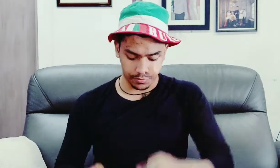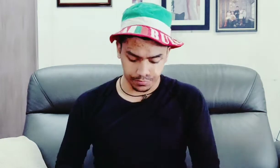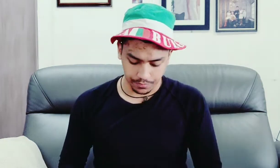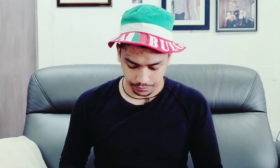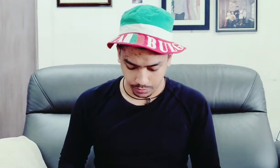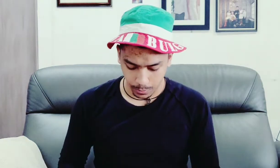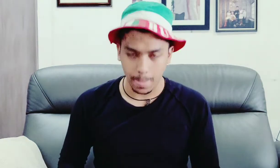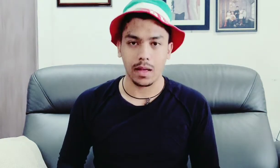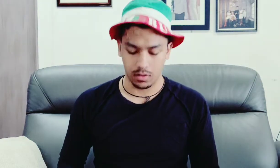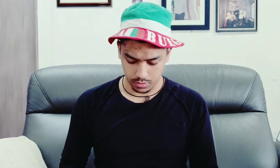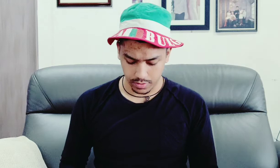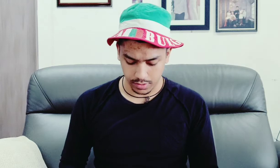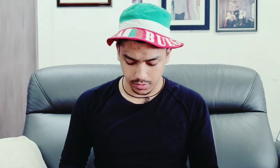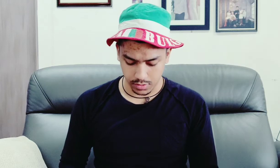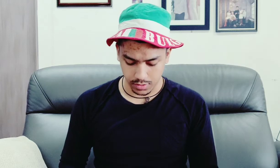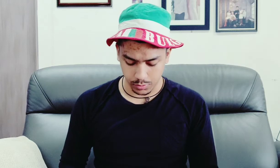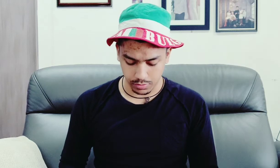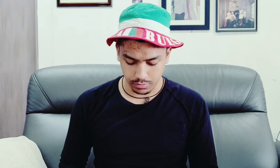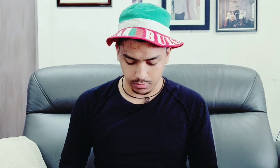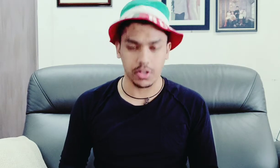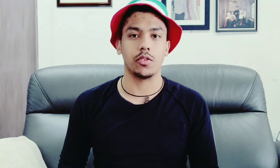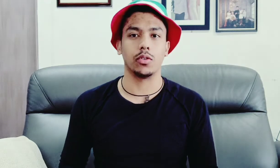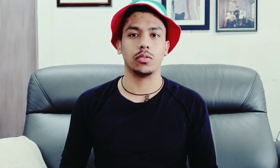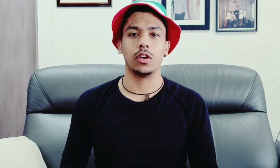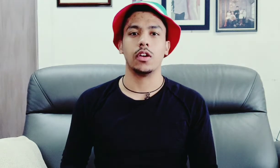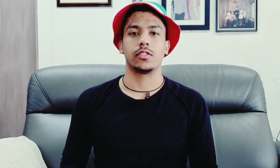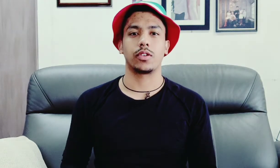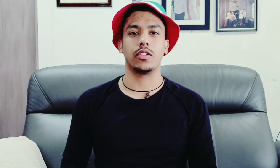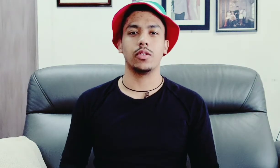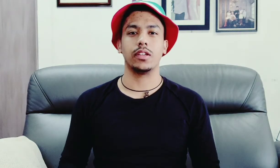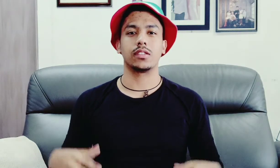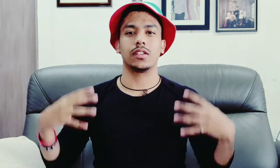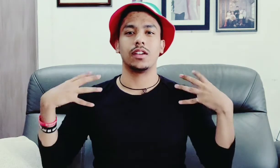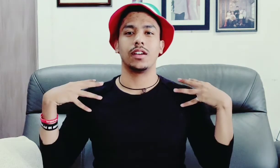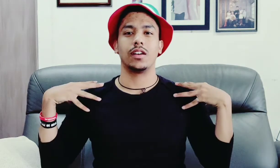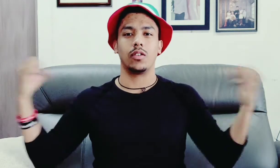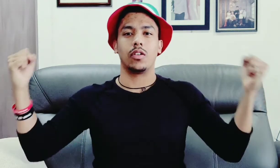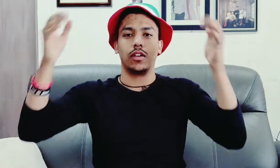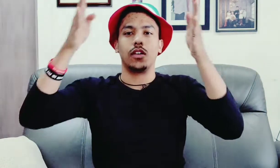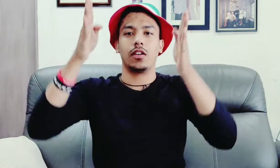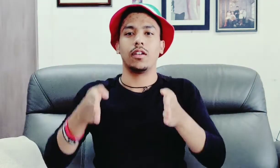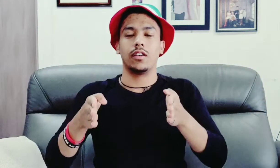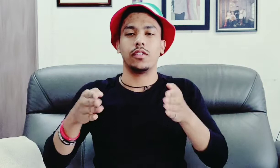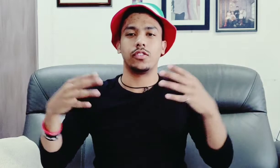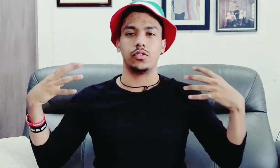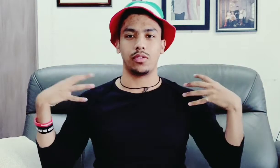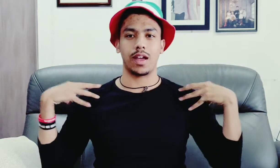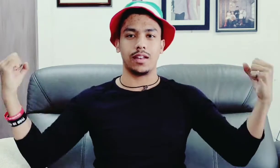that next word hero so hero is so you do that